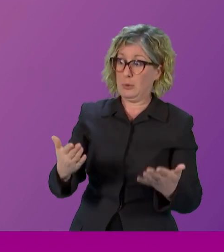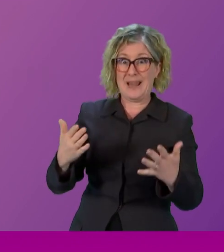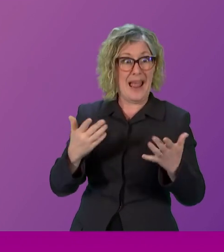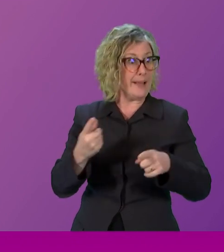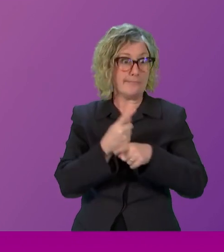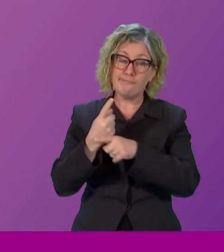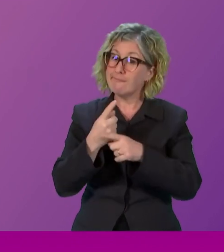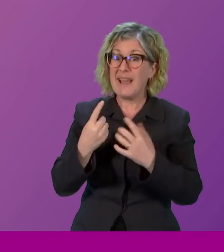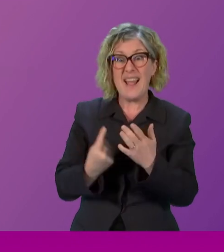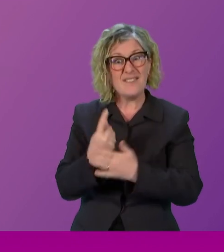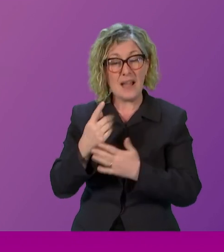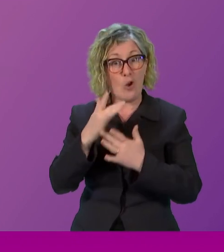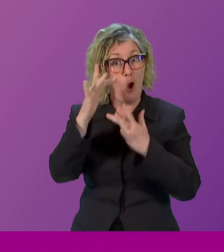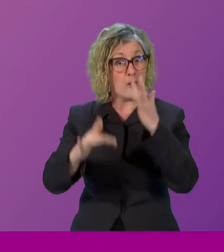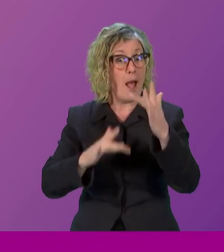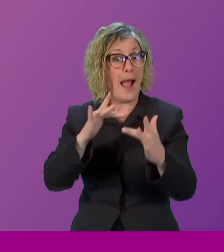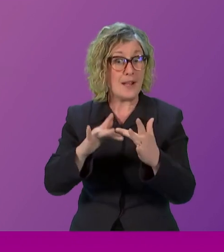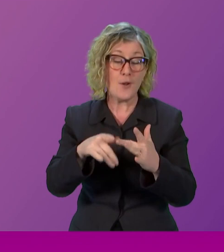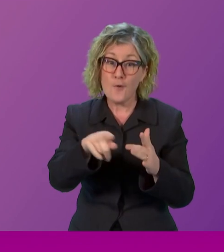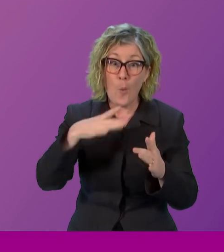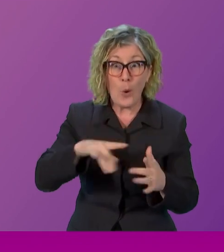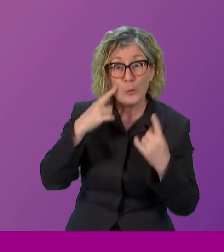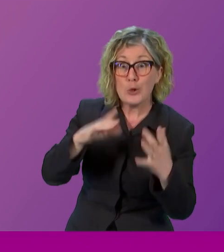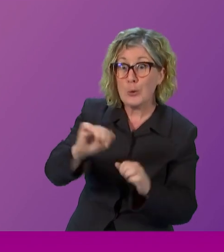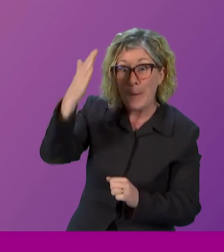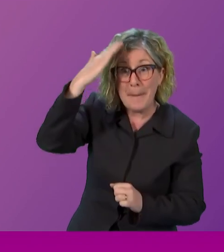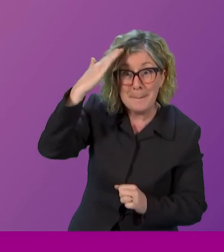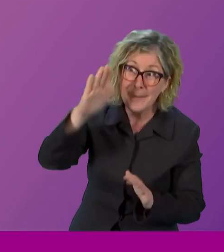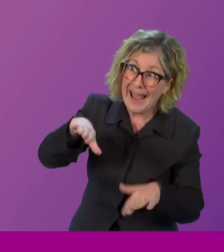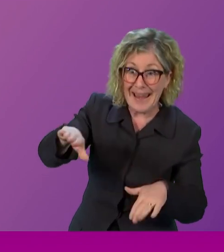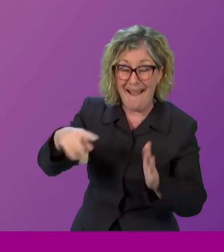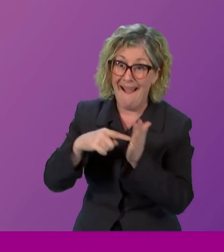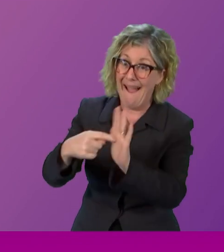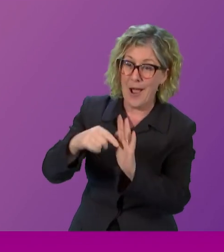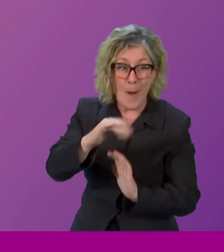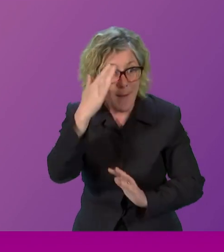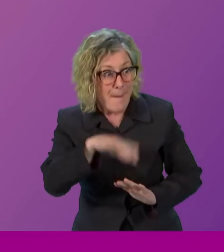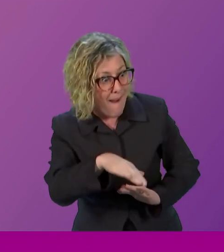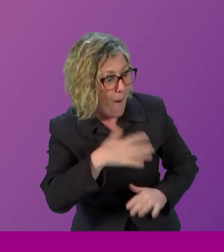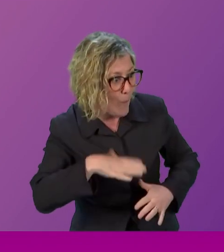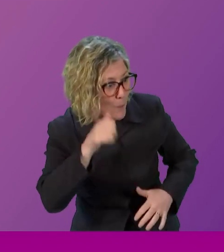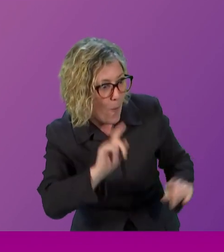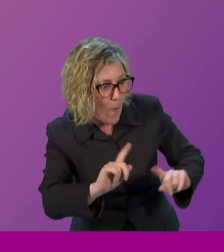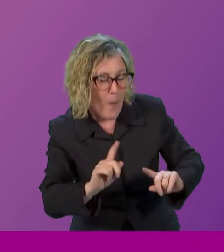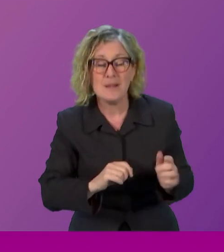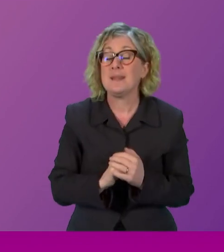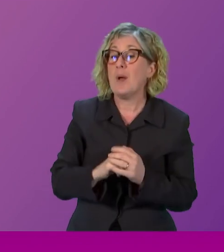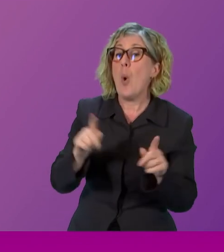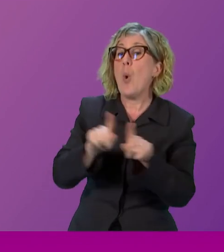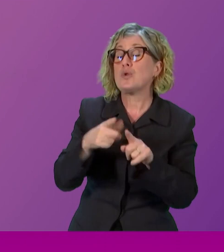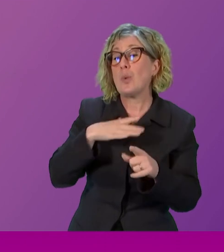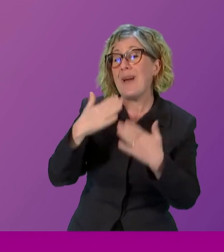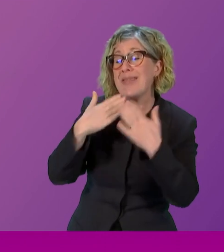your mammy girls, just do that, right? Because mammy's all want to know. The catering staff, we want to thank them for